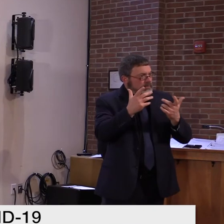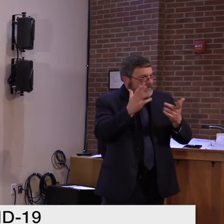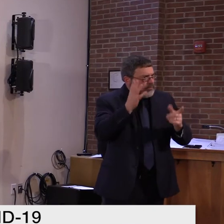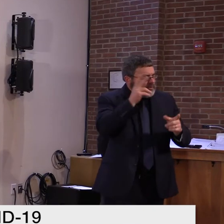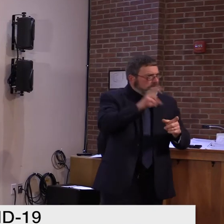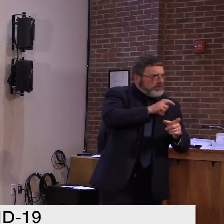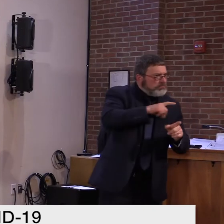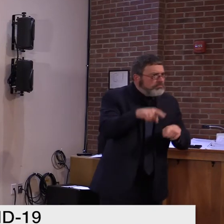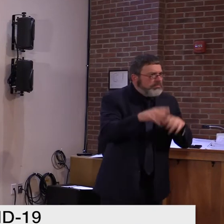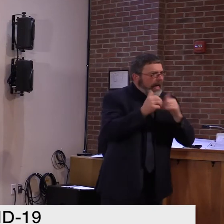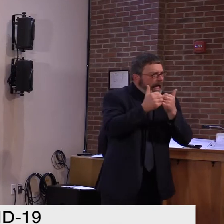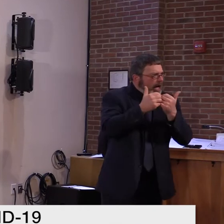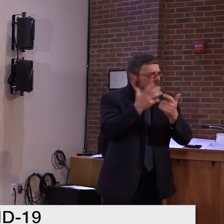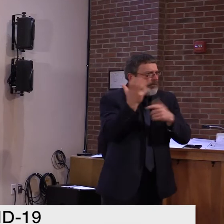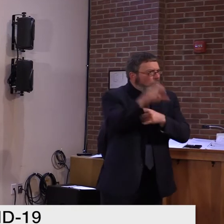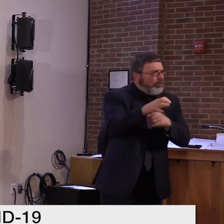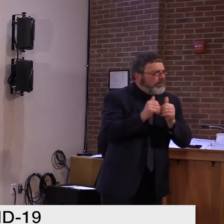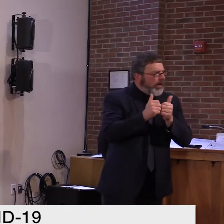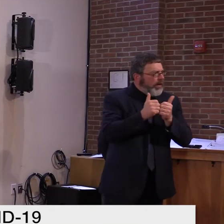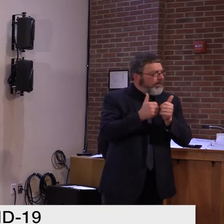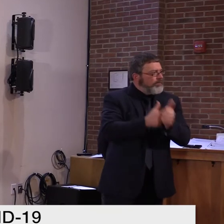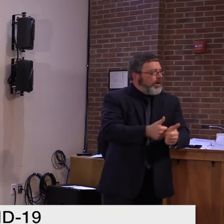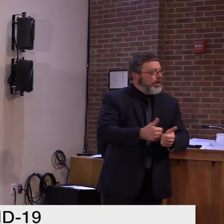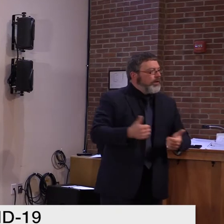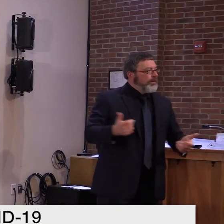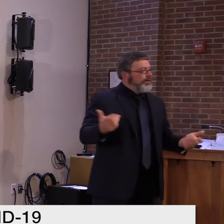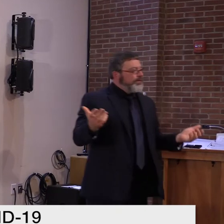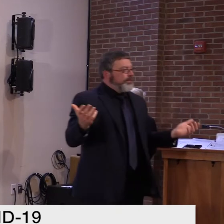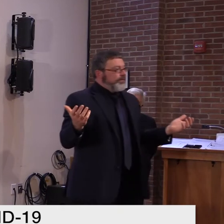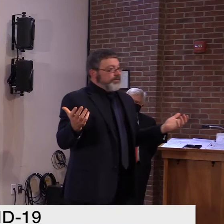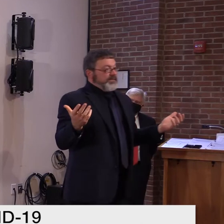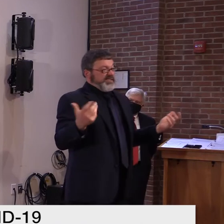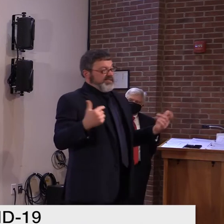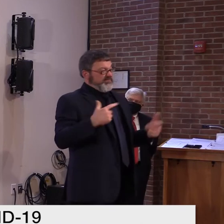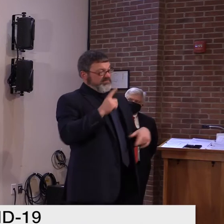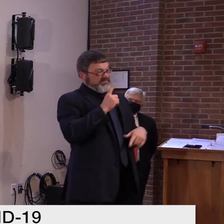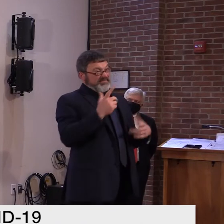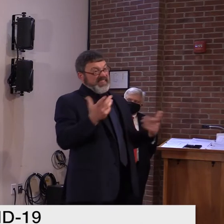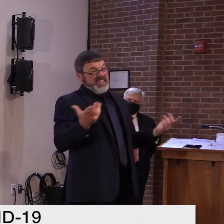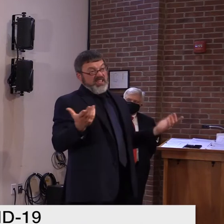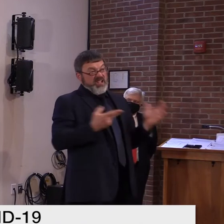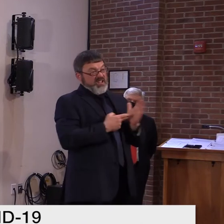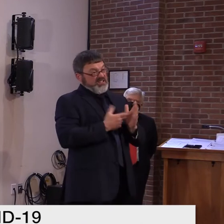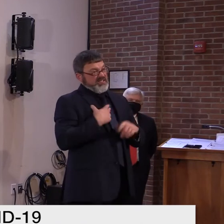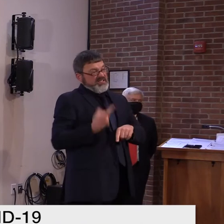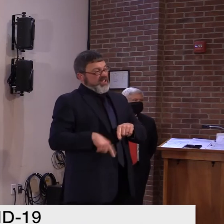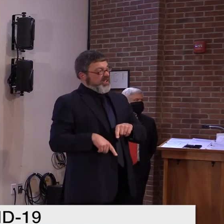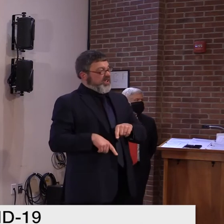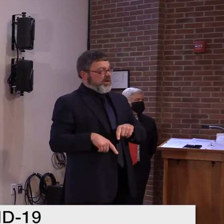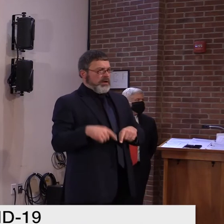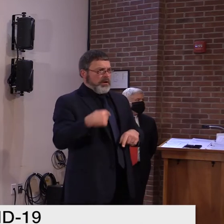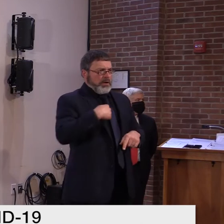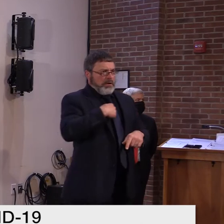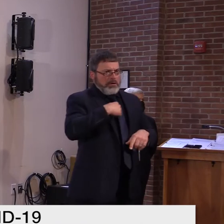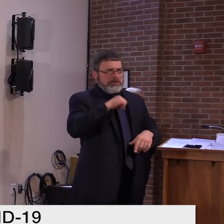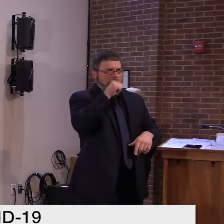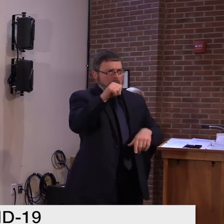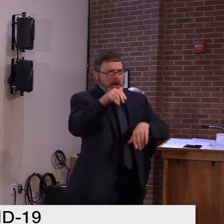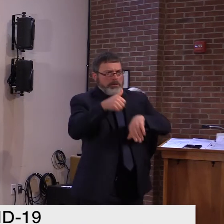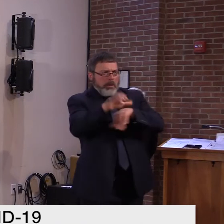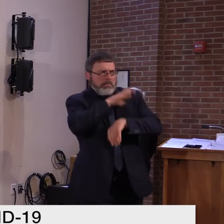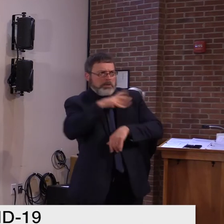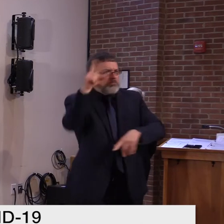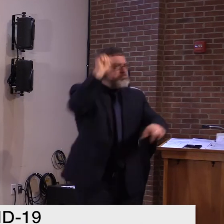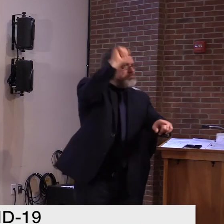find people or to enforce. We're asking Vermonters to do the right thing here. They've done it before.